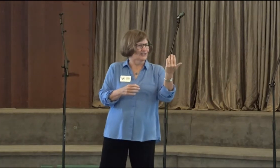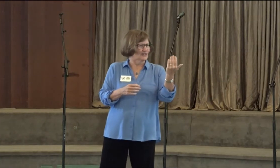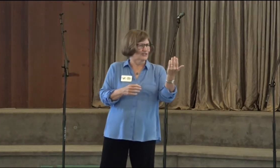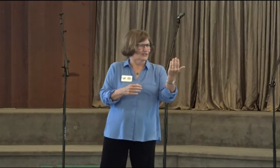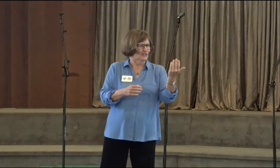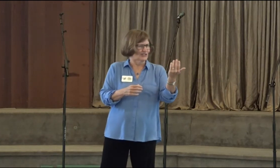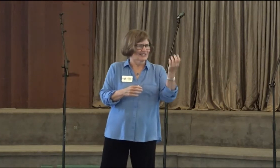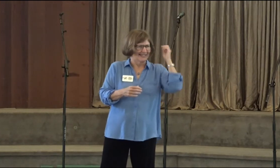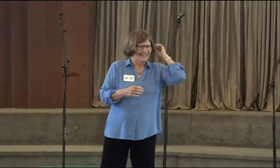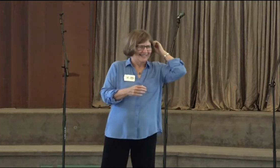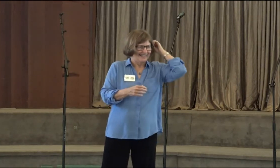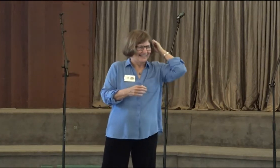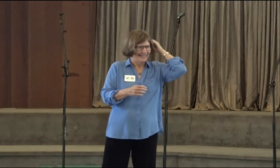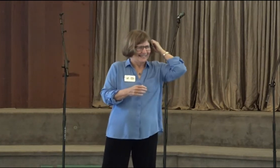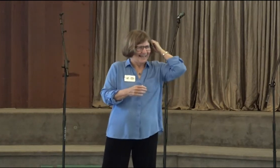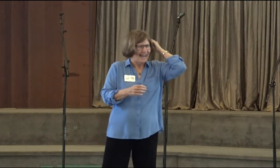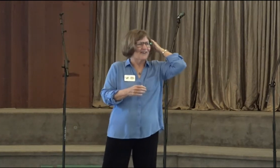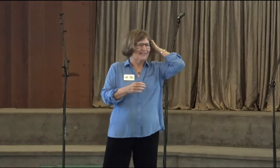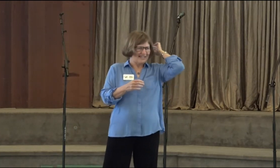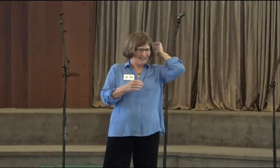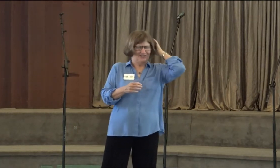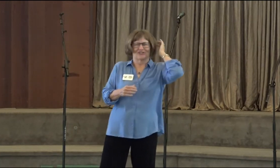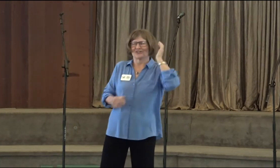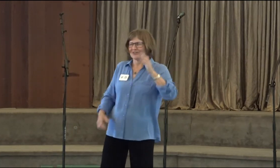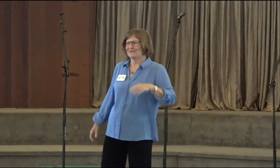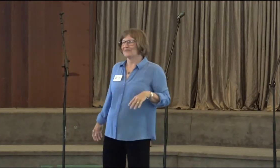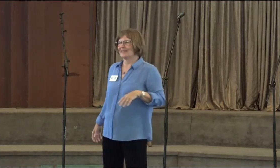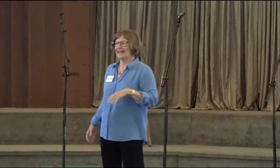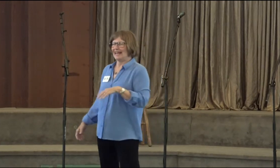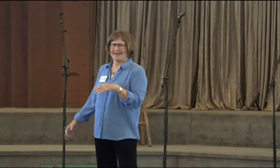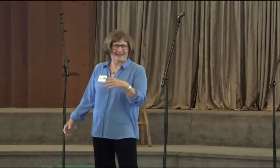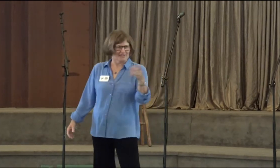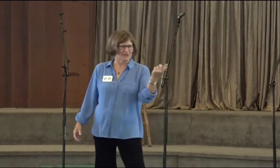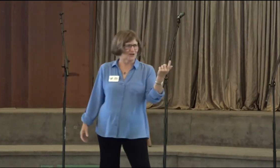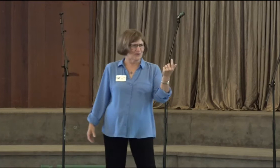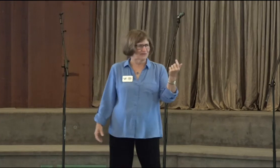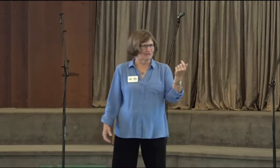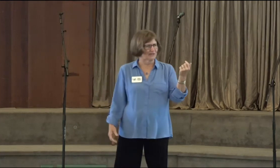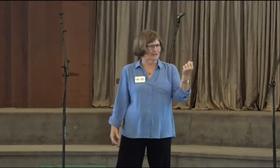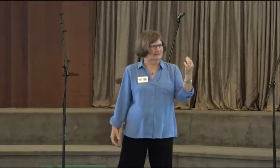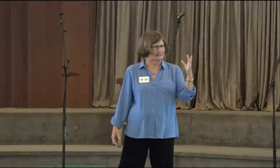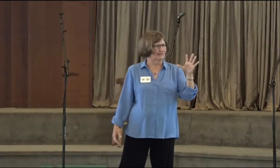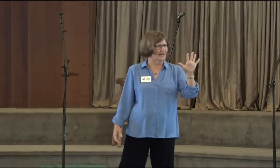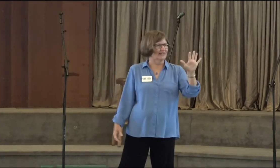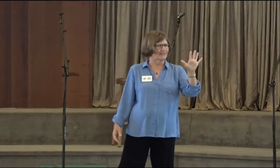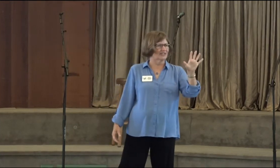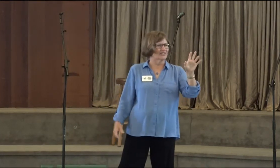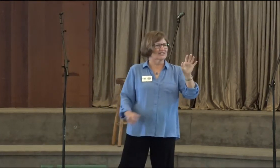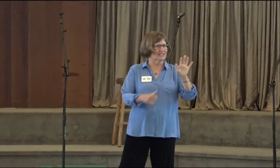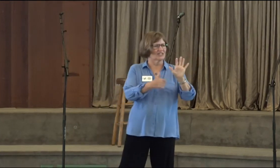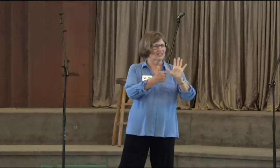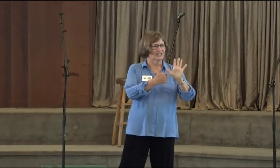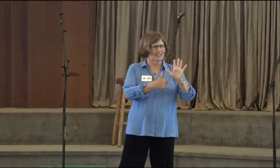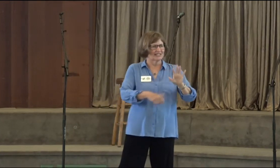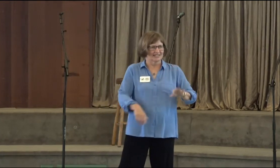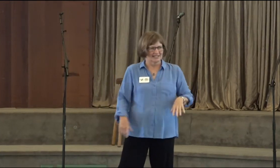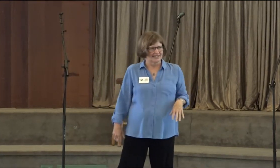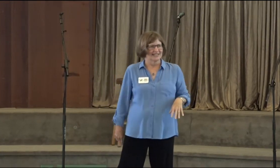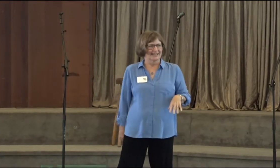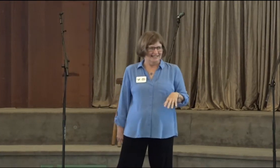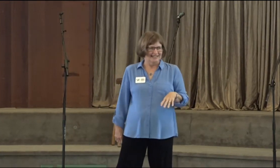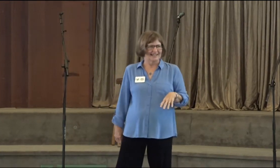healing, health and healing circle. And that's been going for five years, six years?